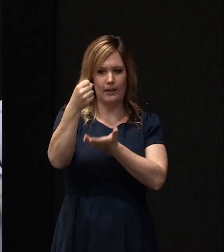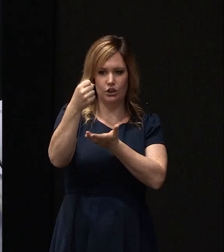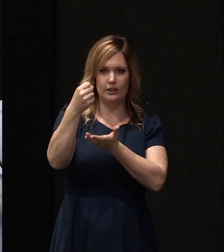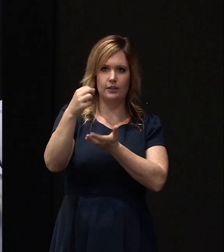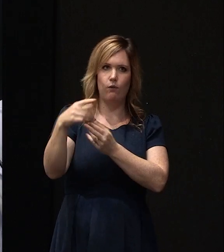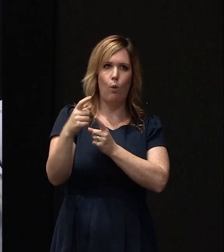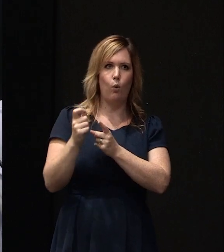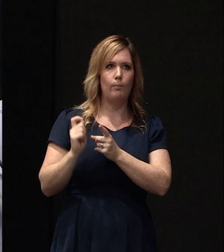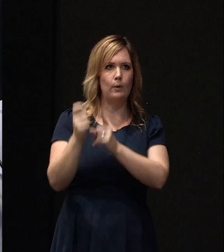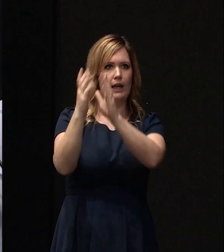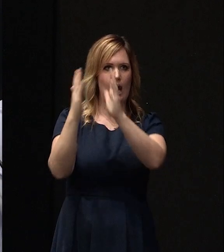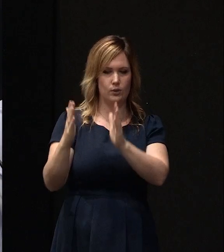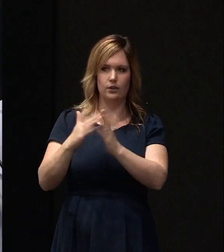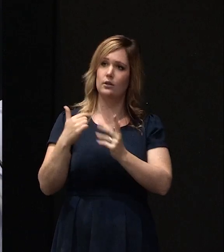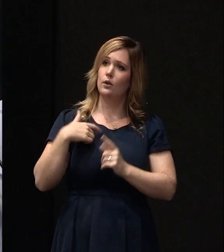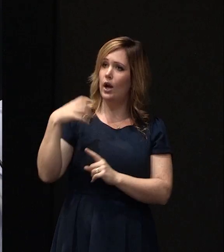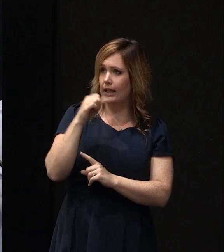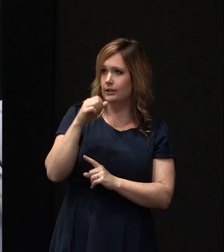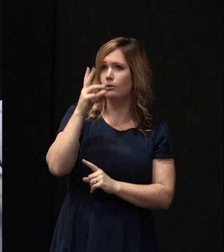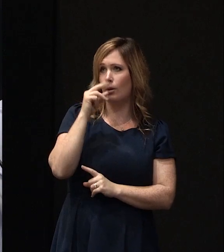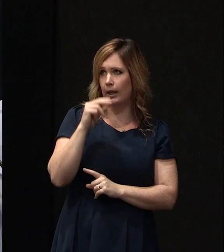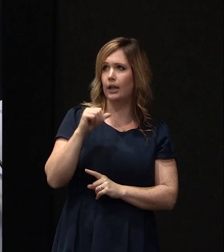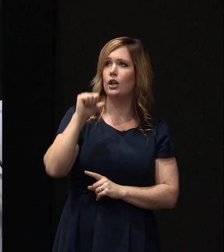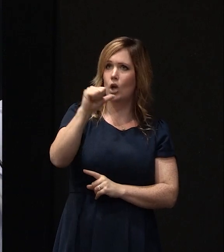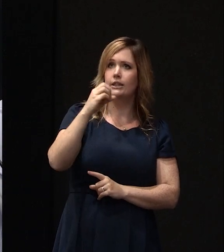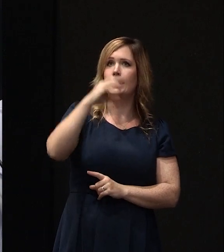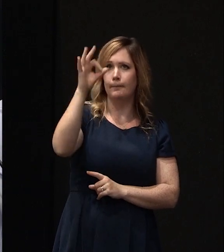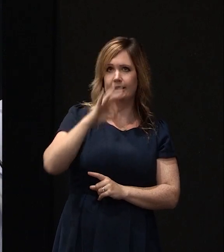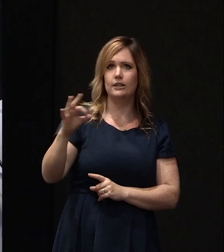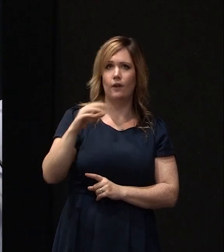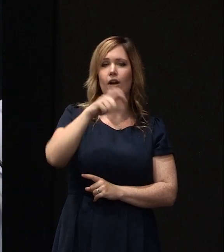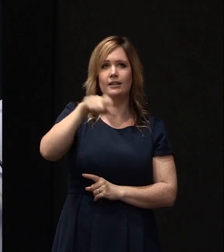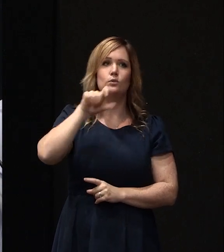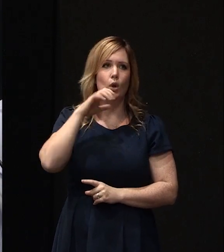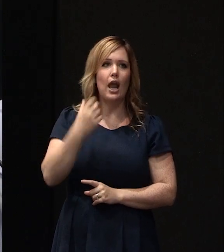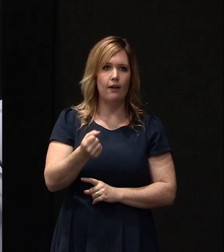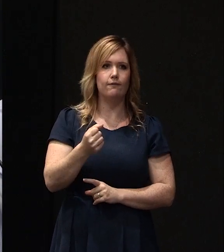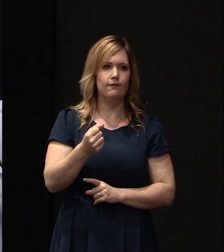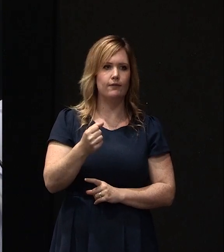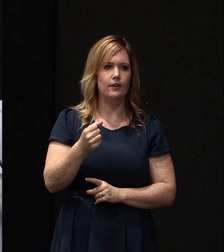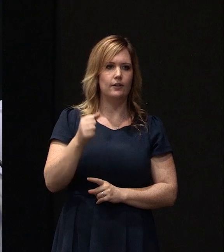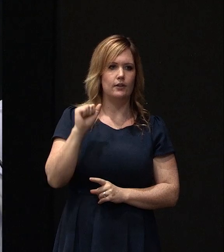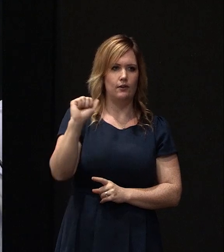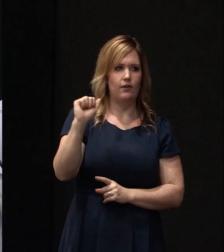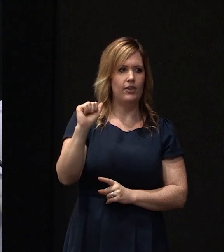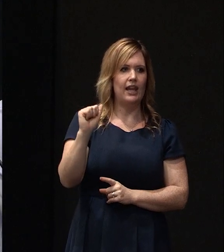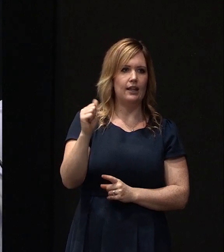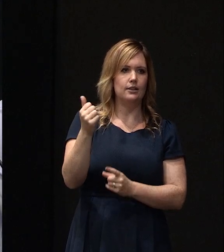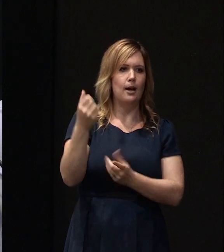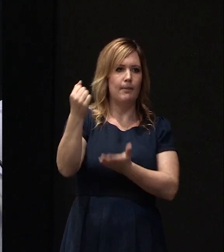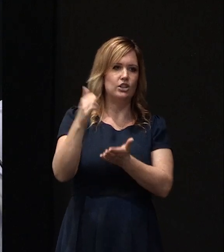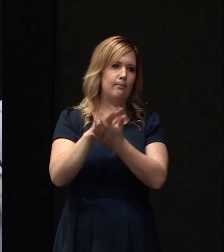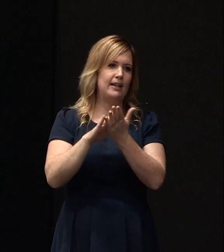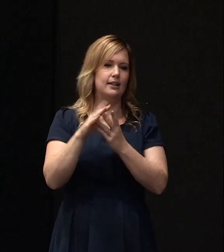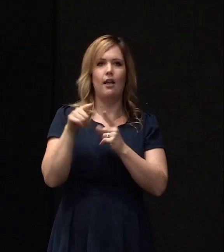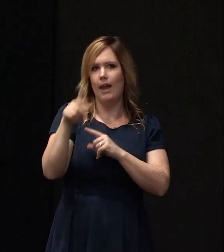I would imagine probably 90% of our customers already have that information. So they're in a position to start designing